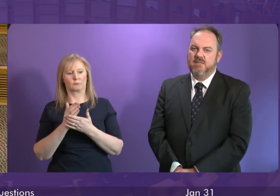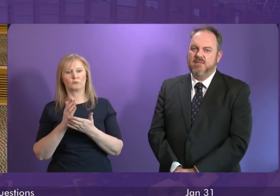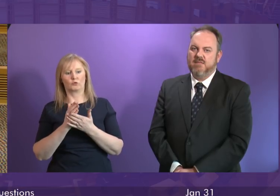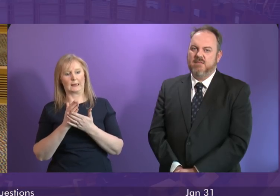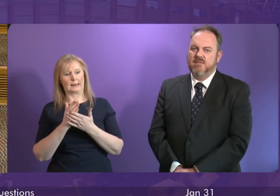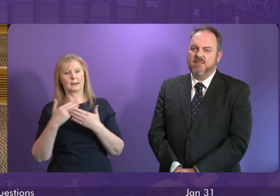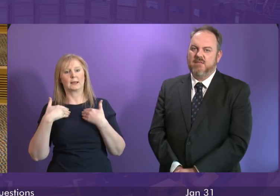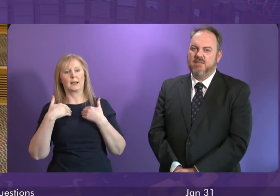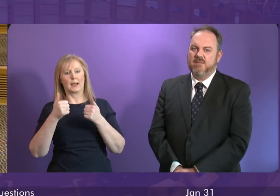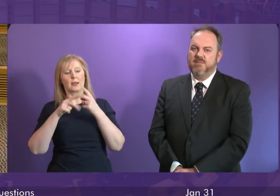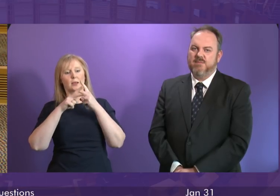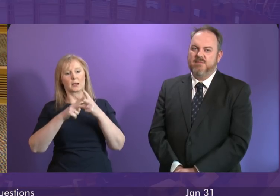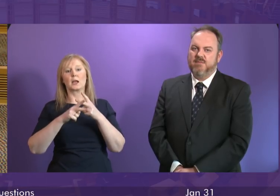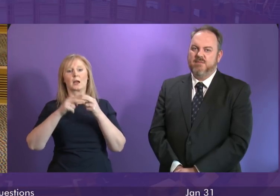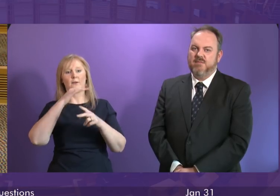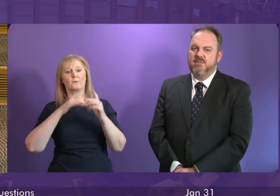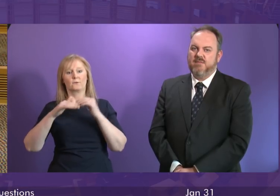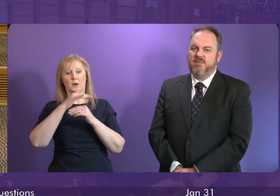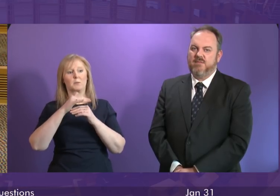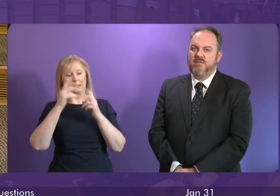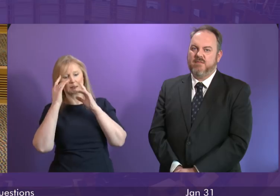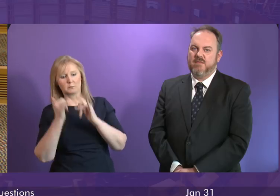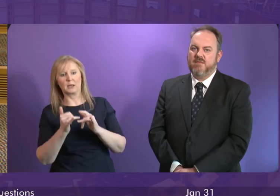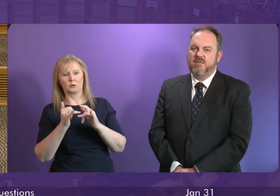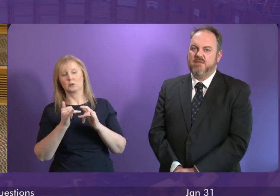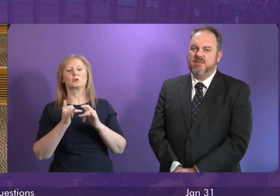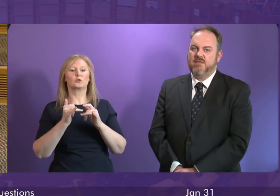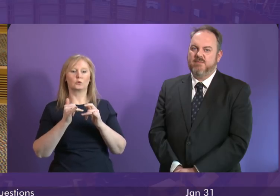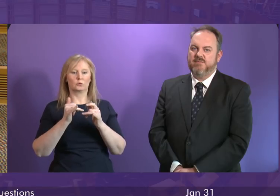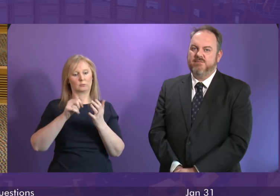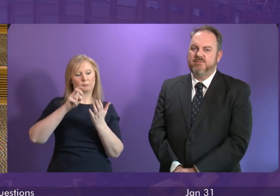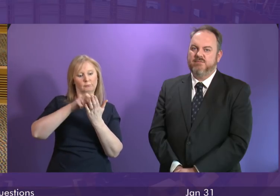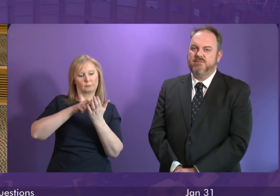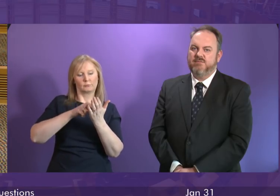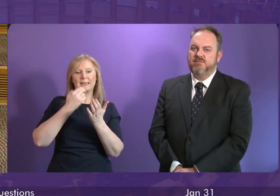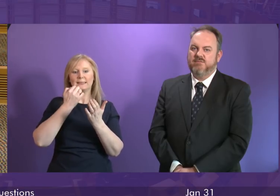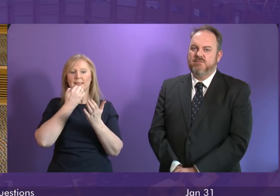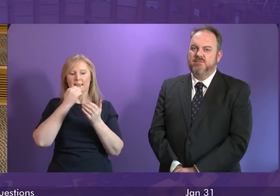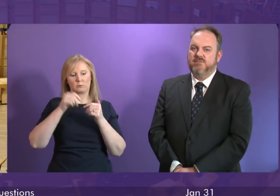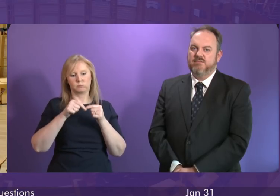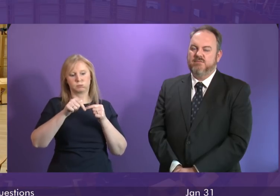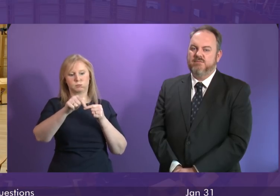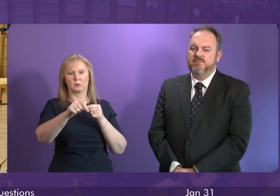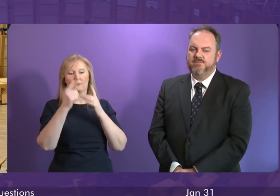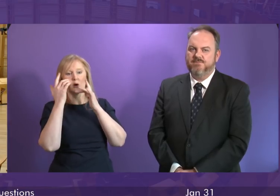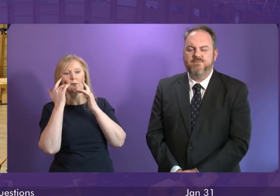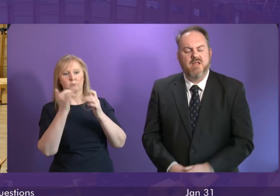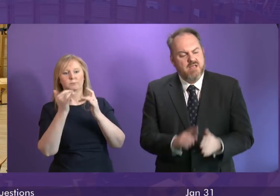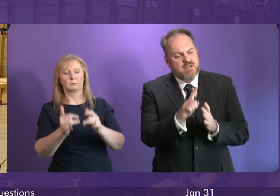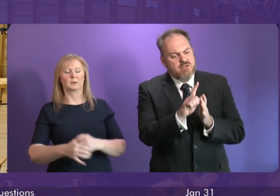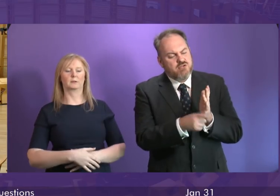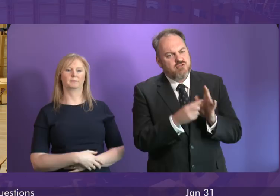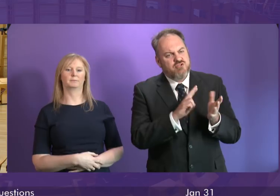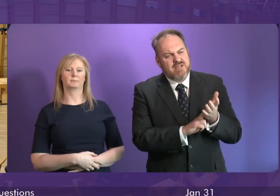the Healthcare Environment Inspectorate to set the schedule for those inspections. And that's, I'm sure, as all of us would expect. Jackson